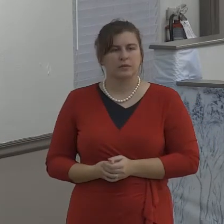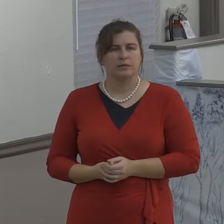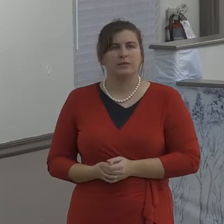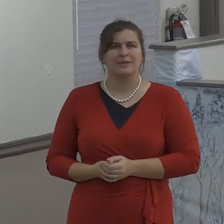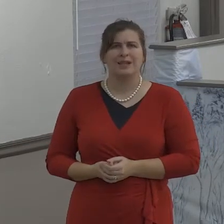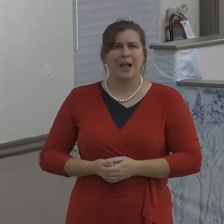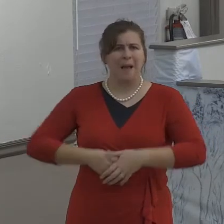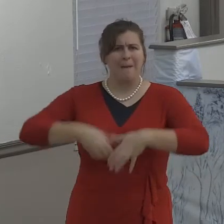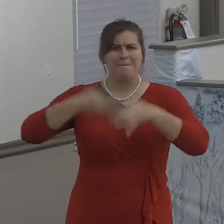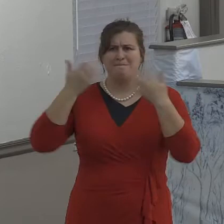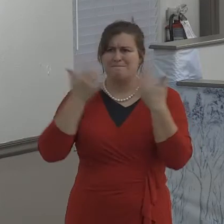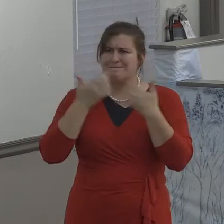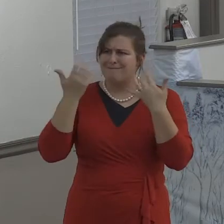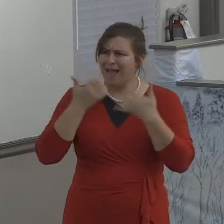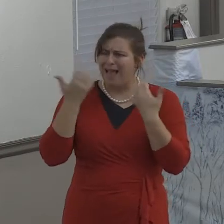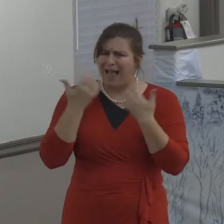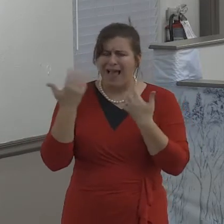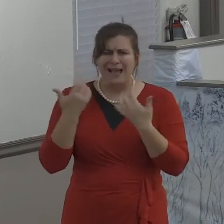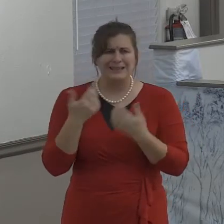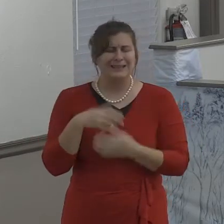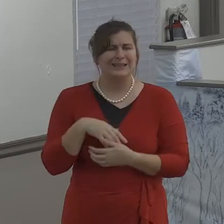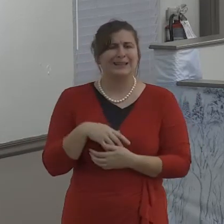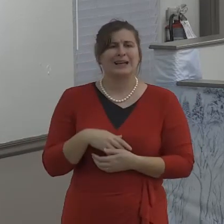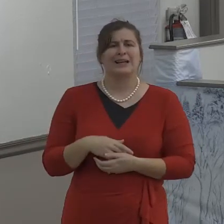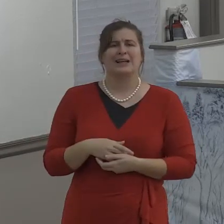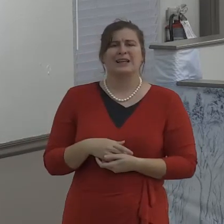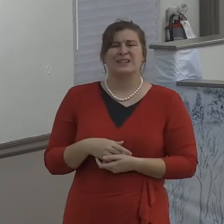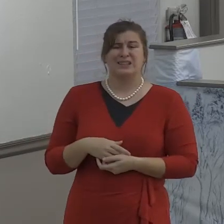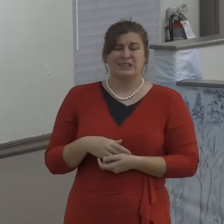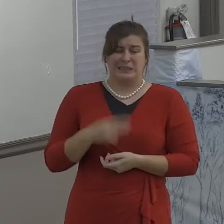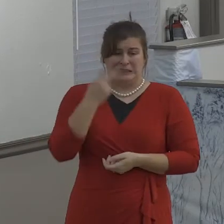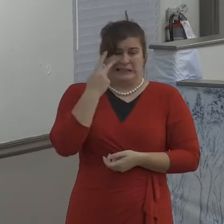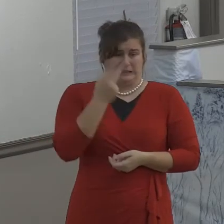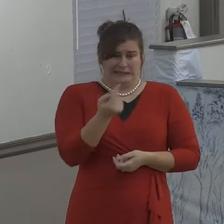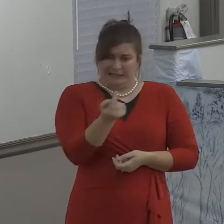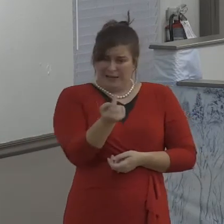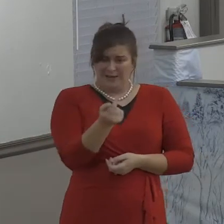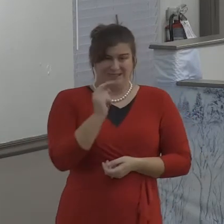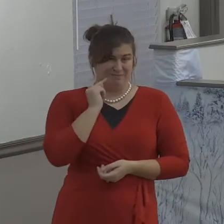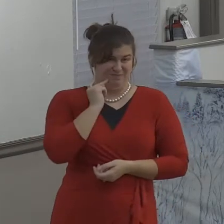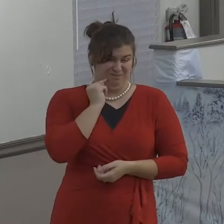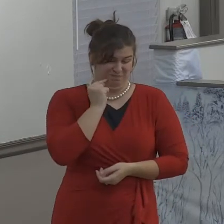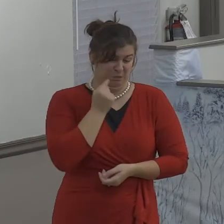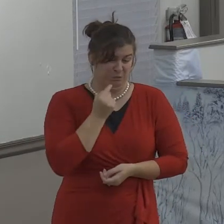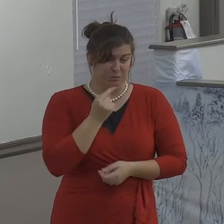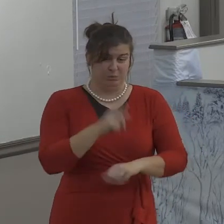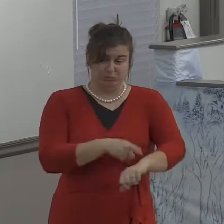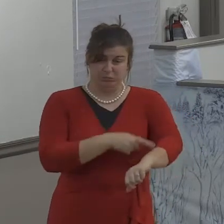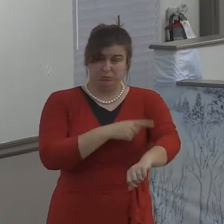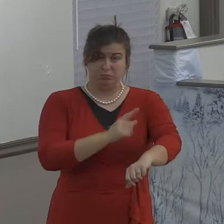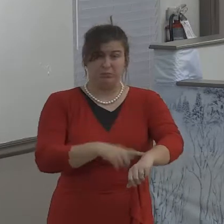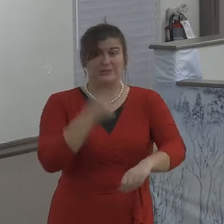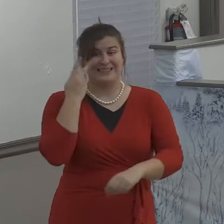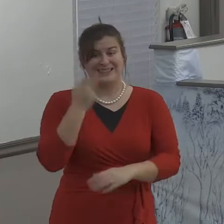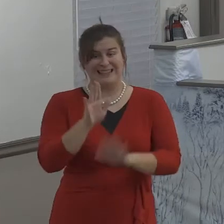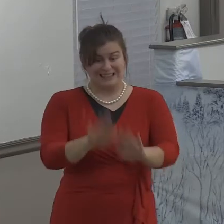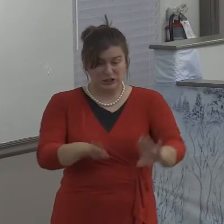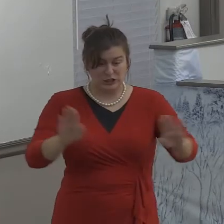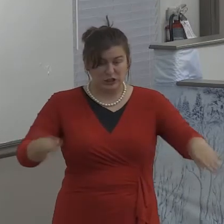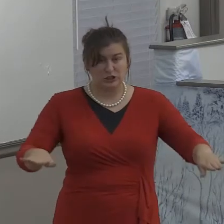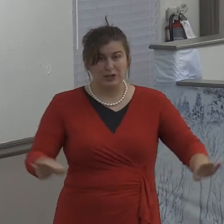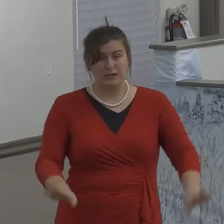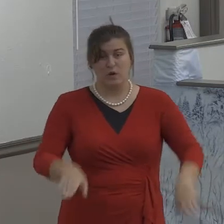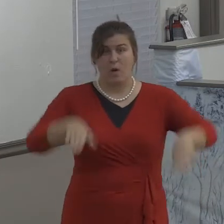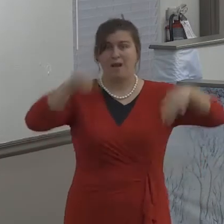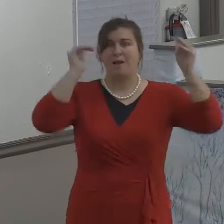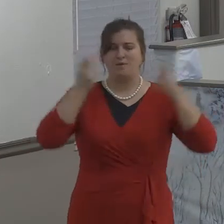forgiveness is a choice, just like love is a choice. You don't fall in love. You choose to love.